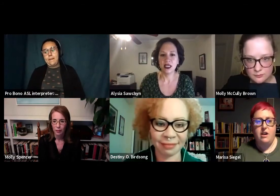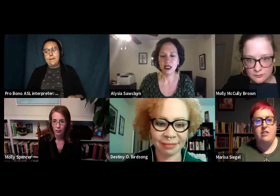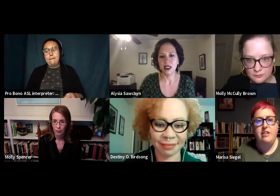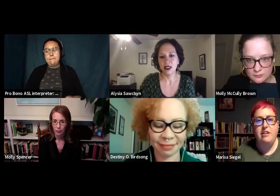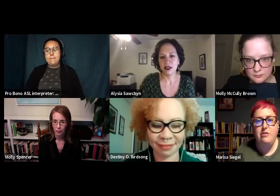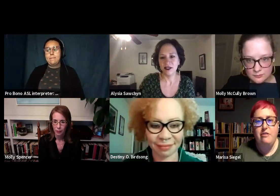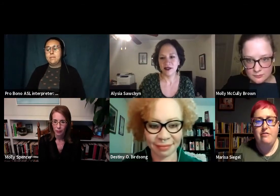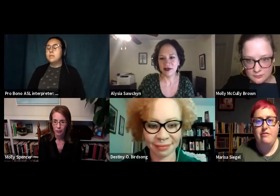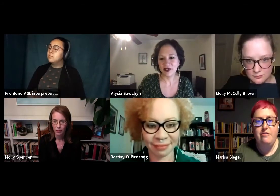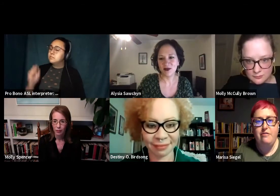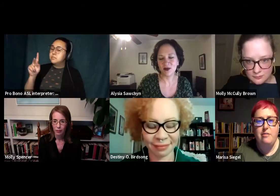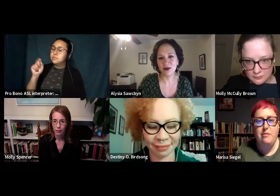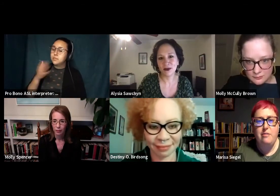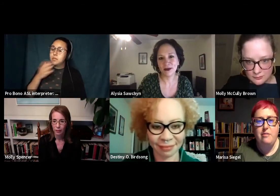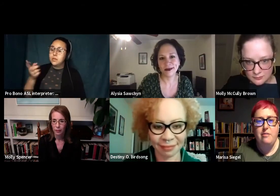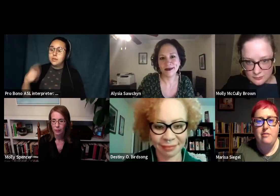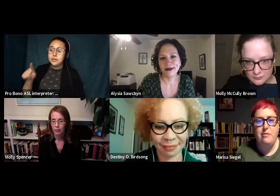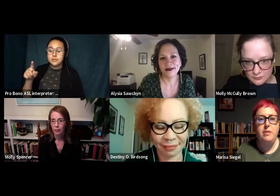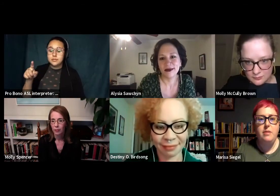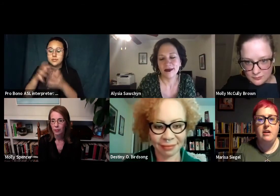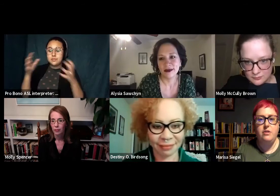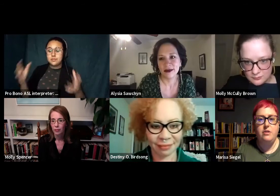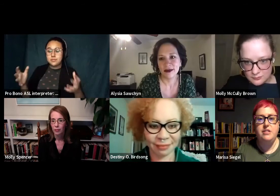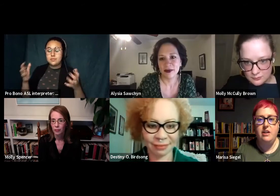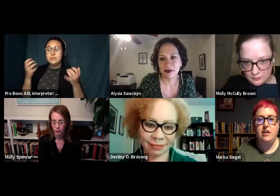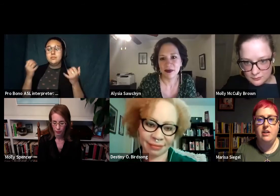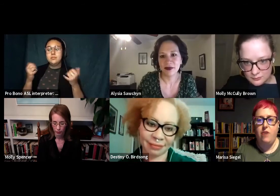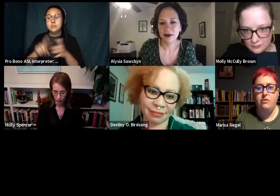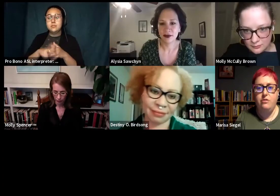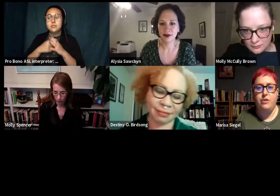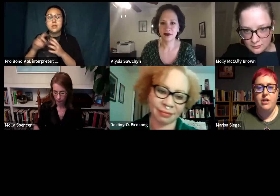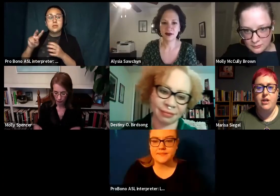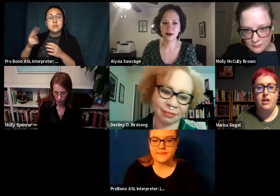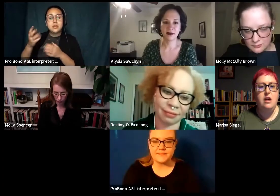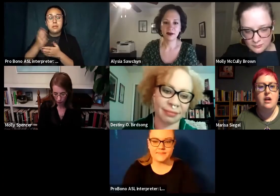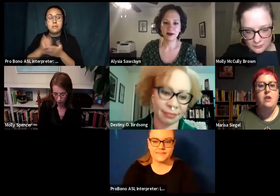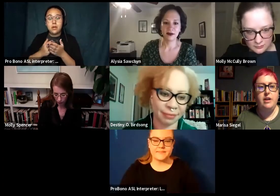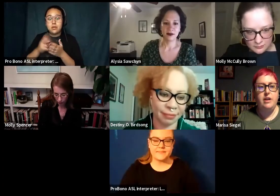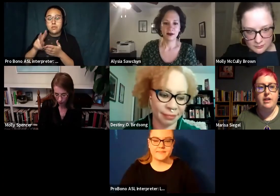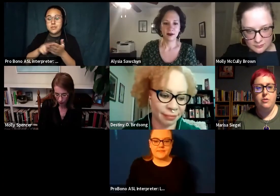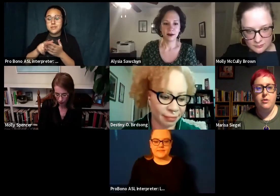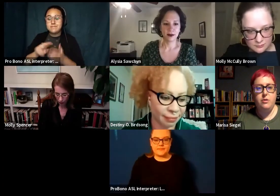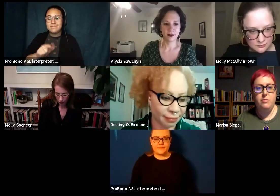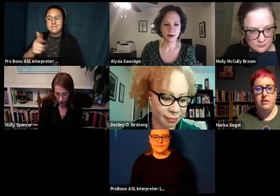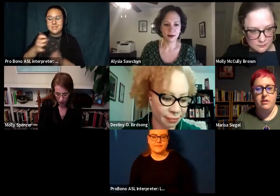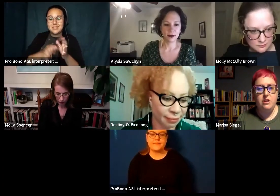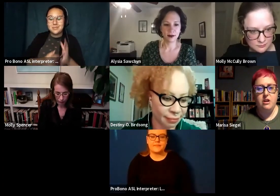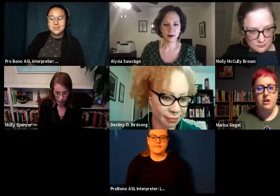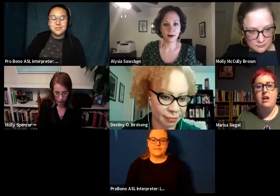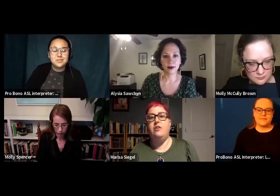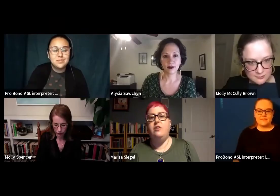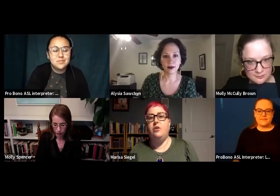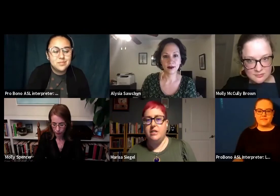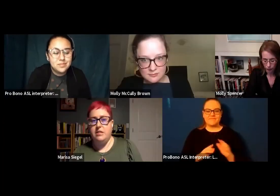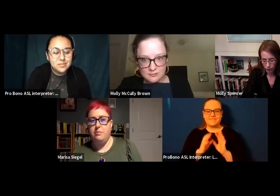okay thank you all very much so we're going to begin our second round of readings which will again start with molly